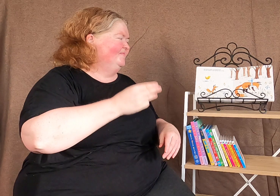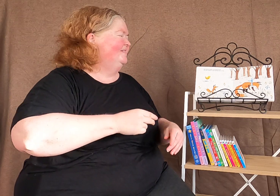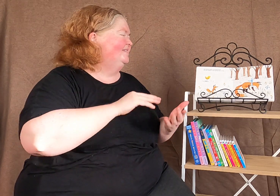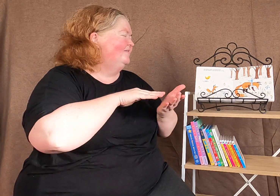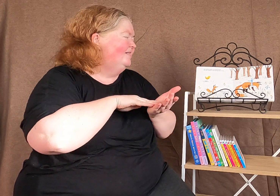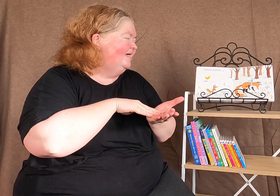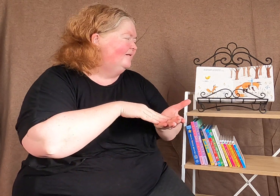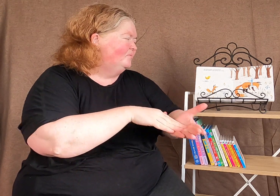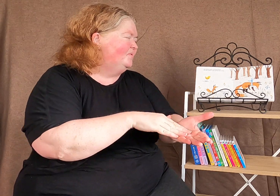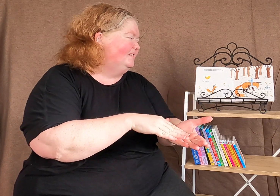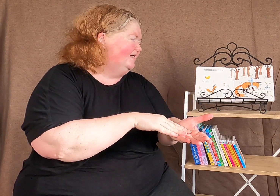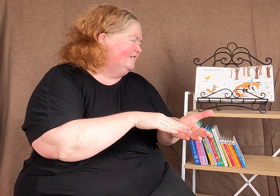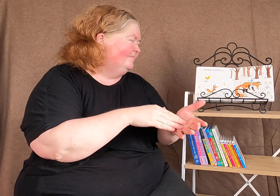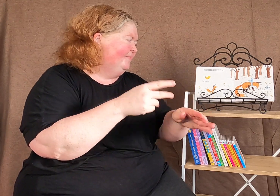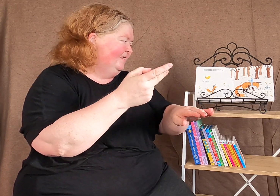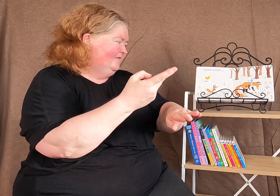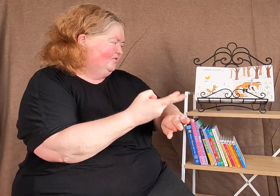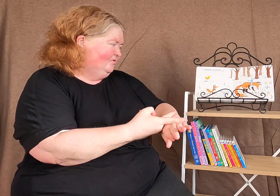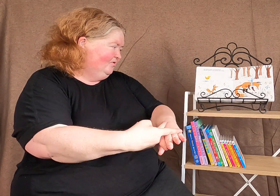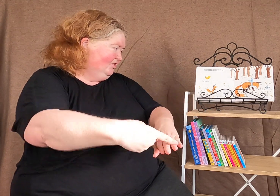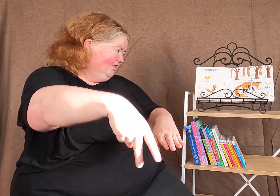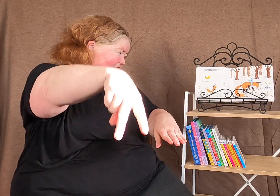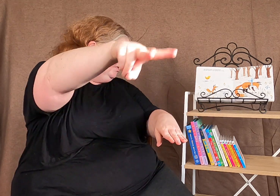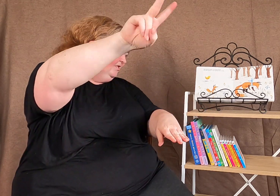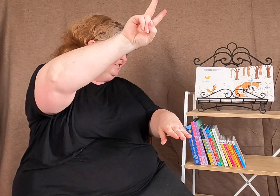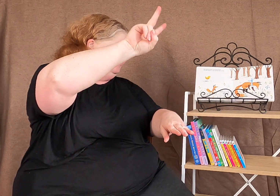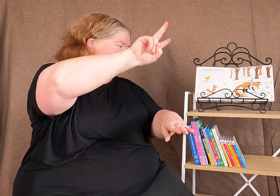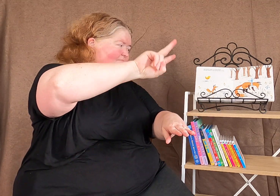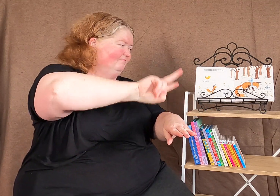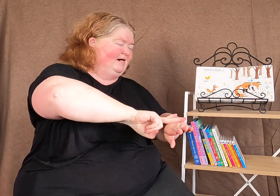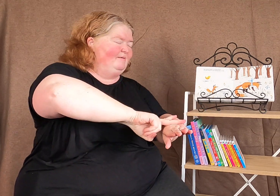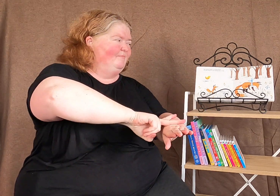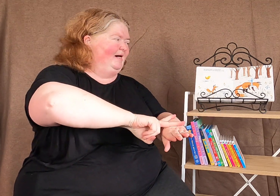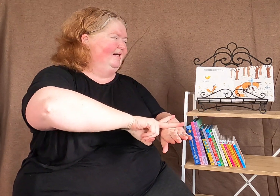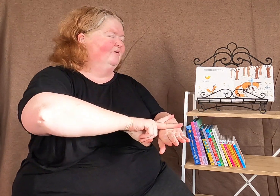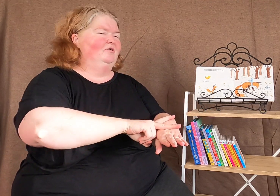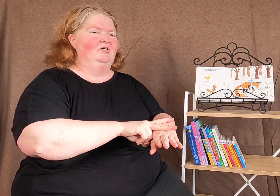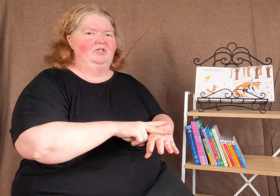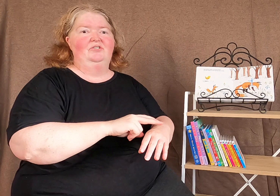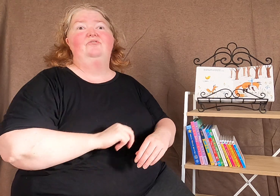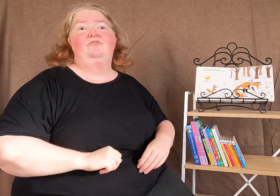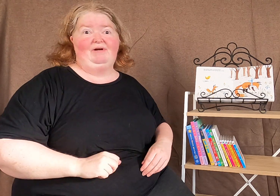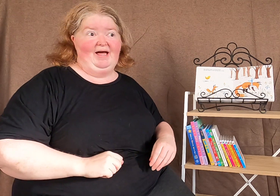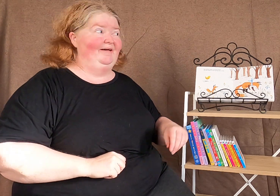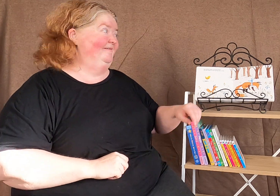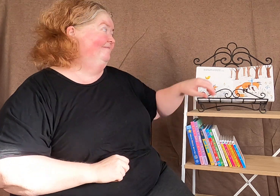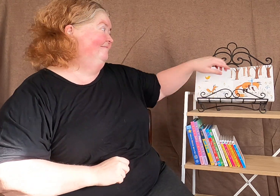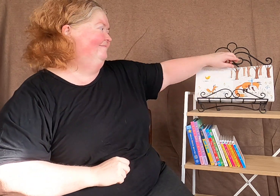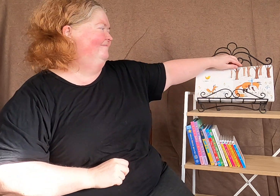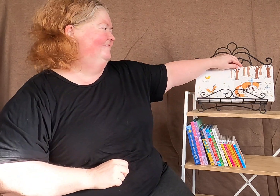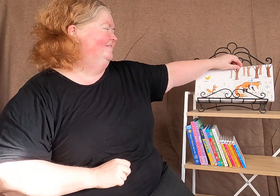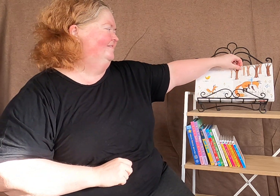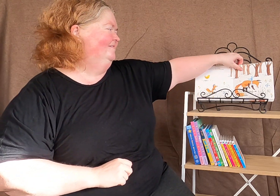soon helps it to turn it right back on track. Oh,